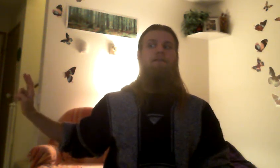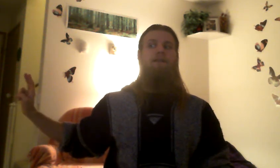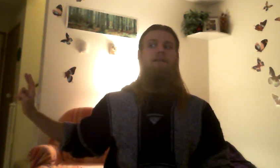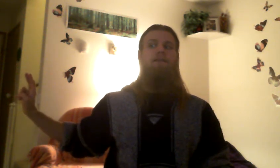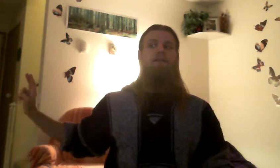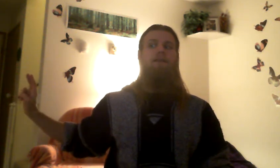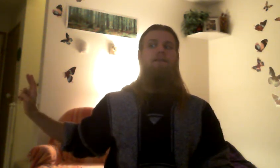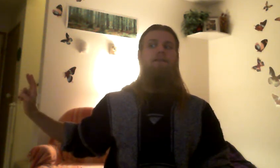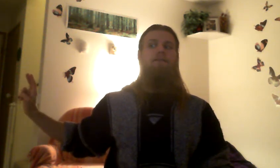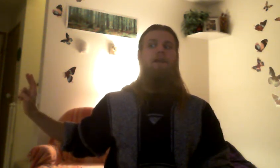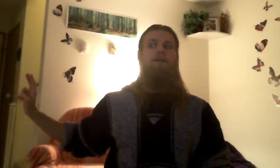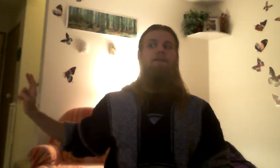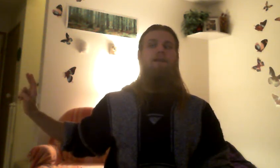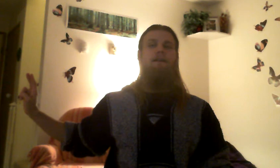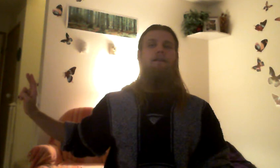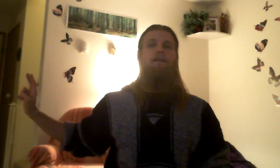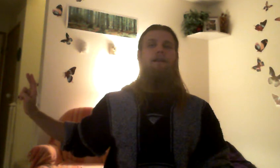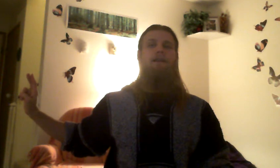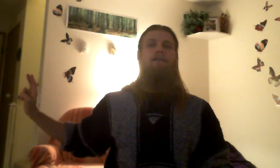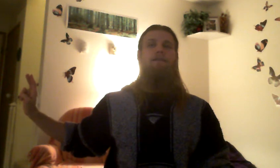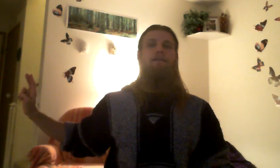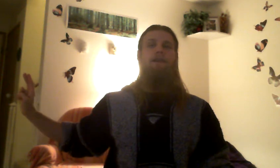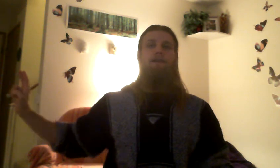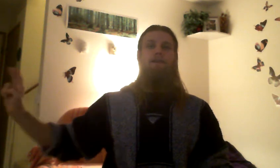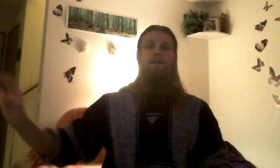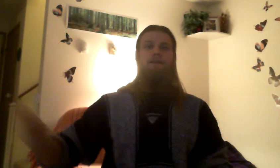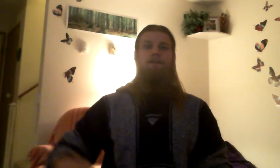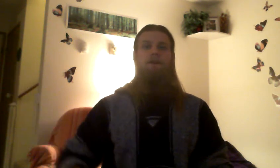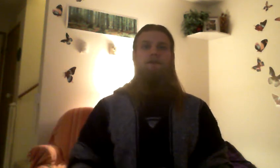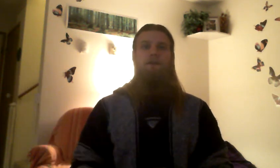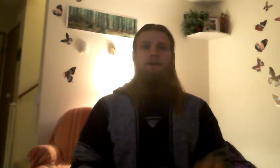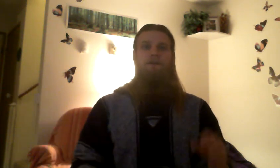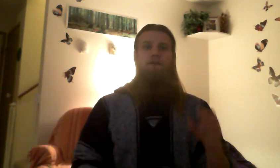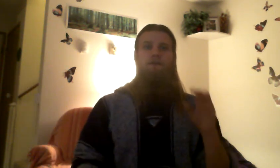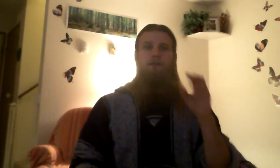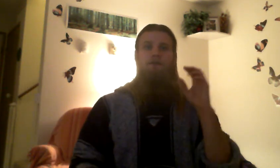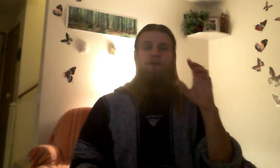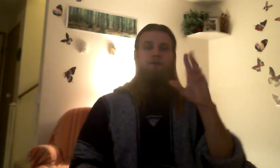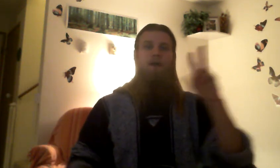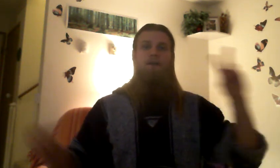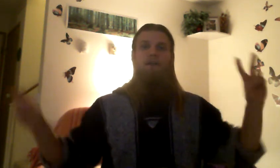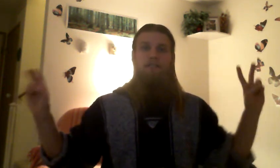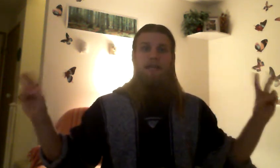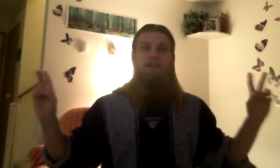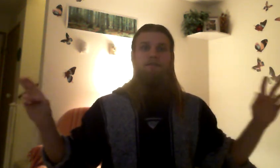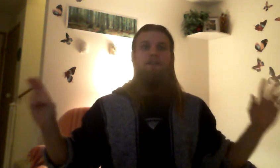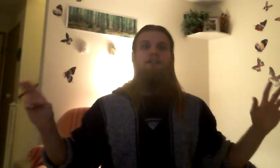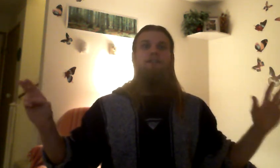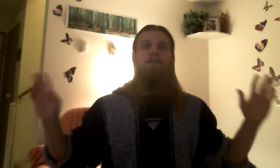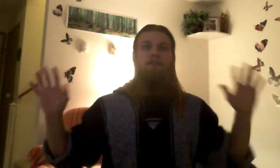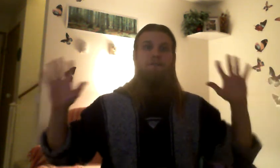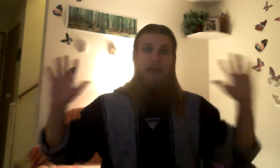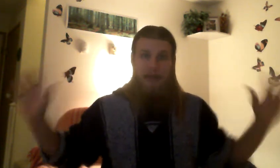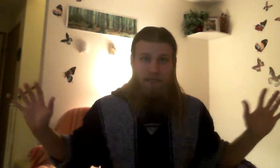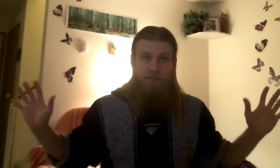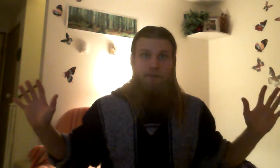Right. Two. I can still see my hand. There. I can still see it. So, you want to extend your vision to its maximum.